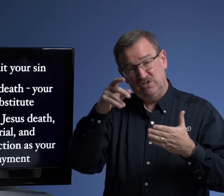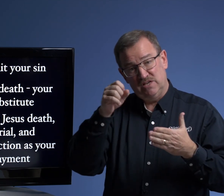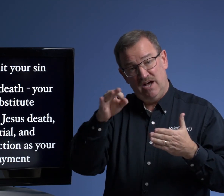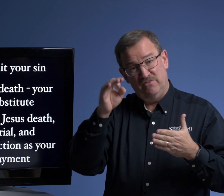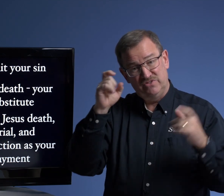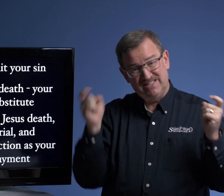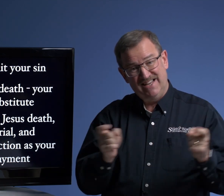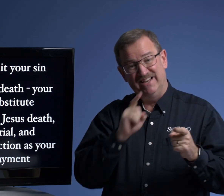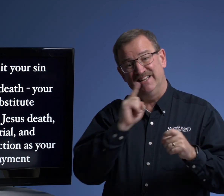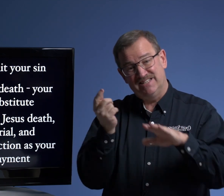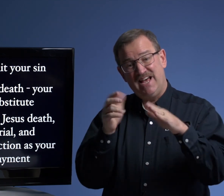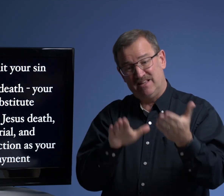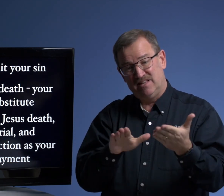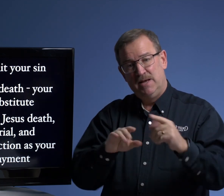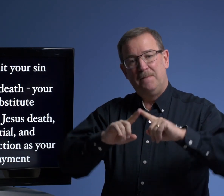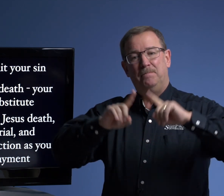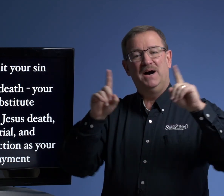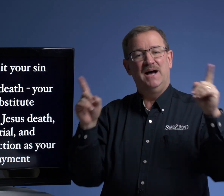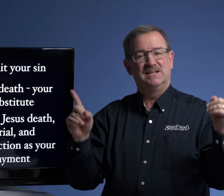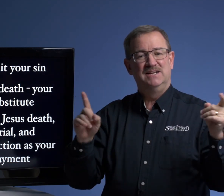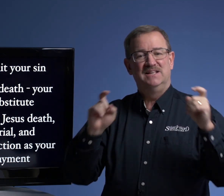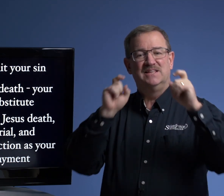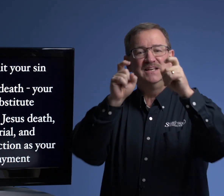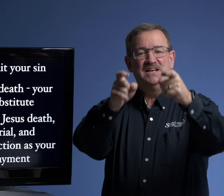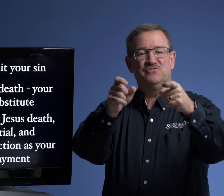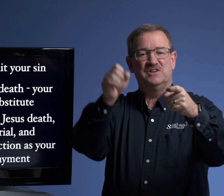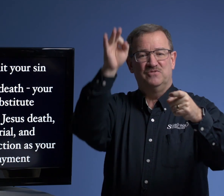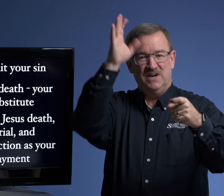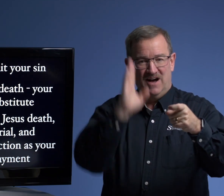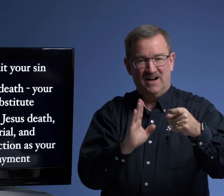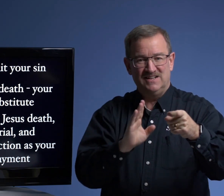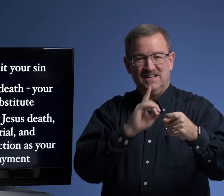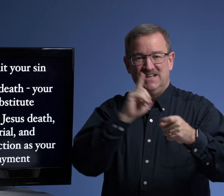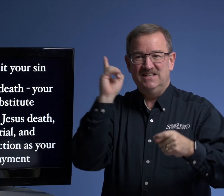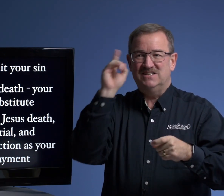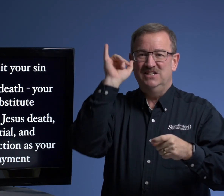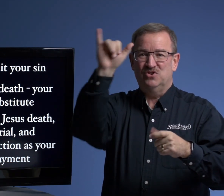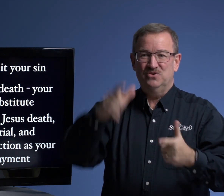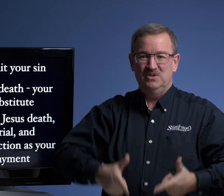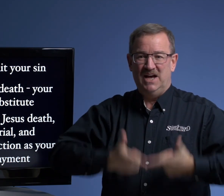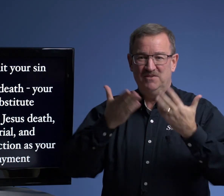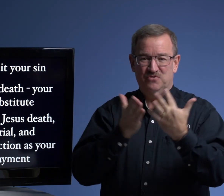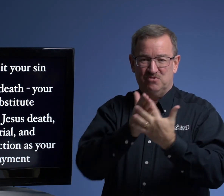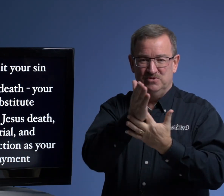of sin is death. But the gift of God is eternal life through